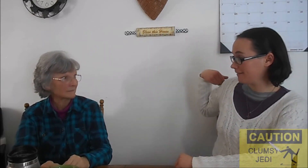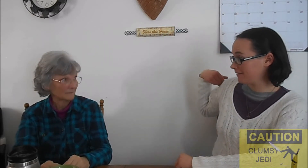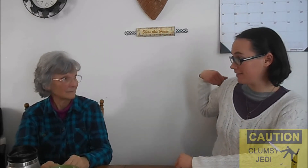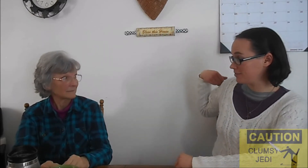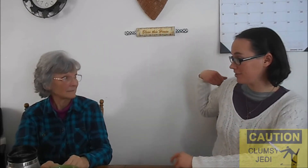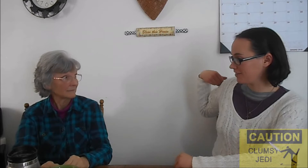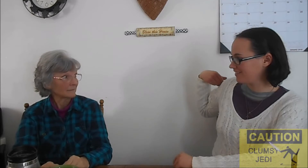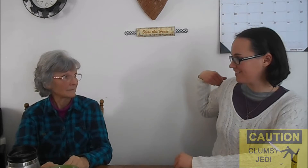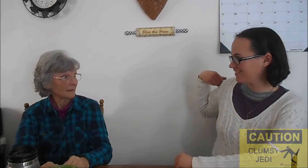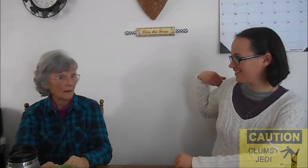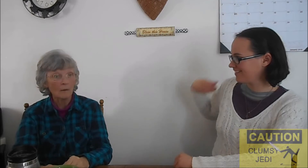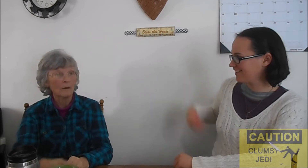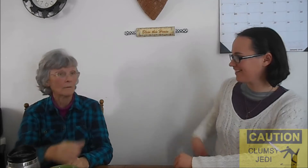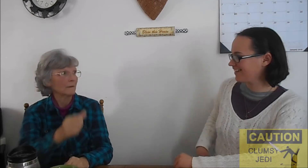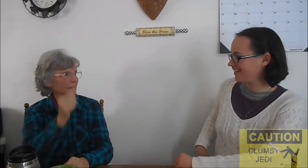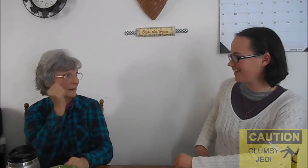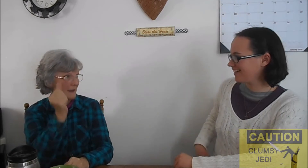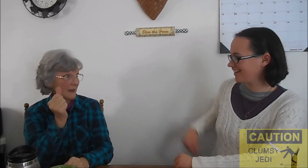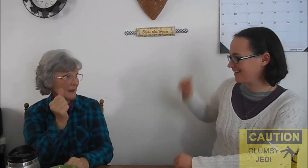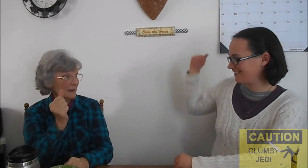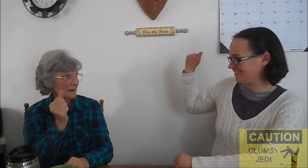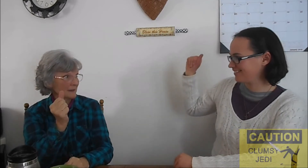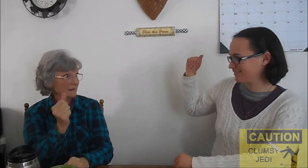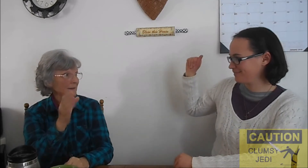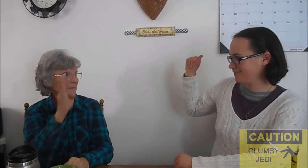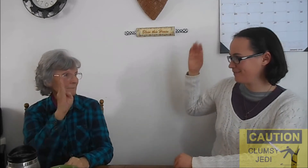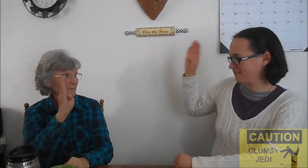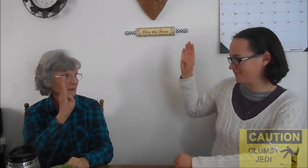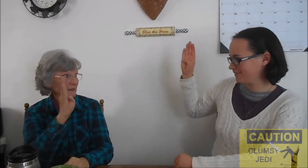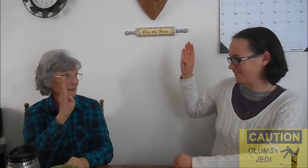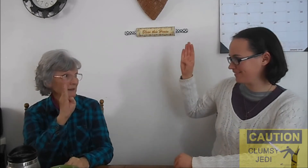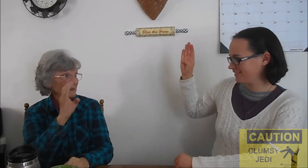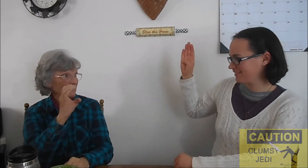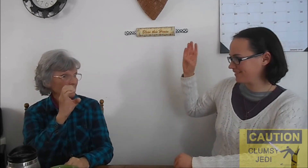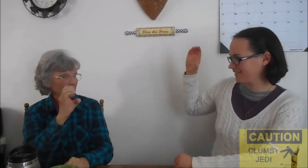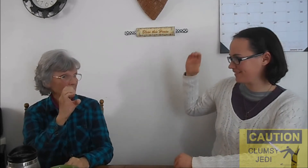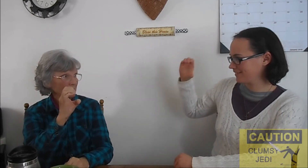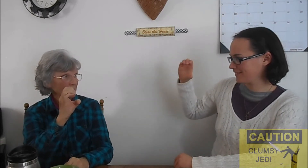You start. A. Mm-hmm. L. 2.